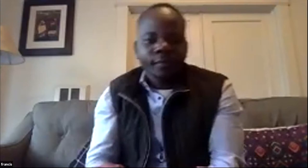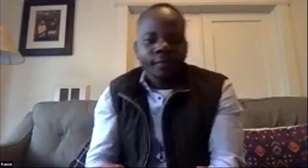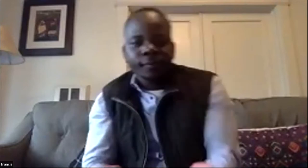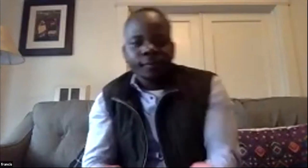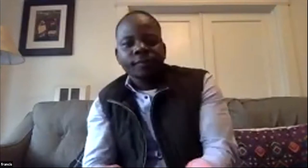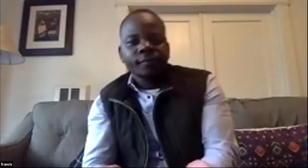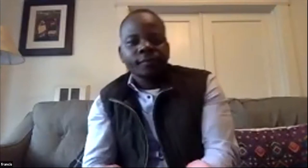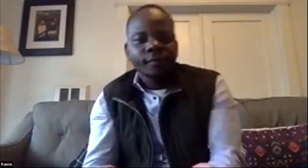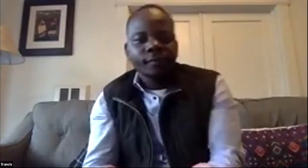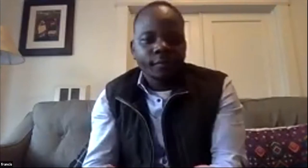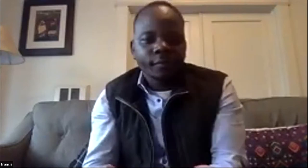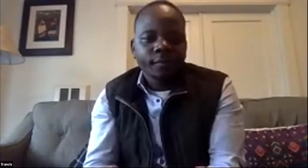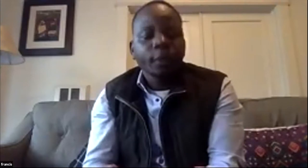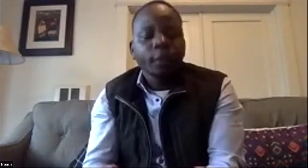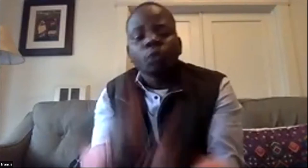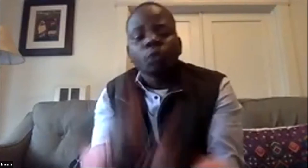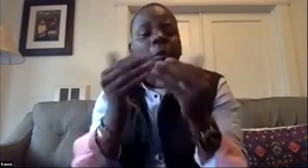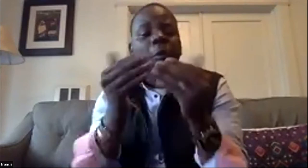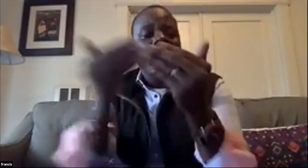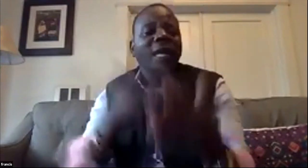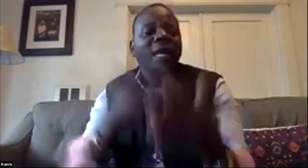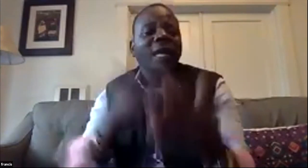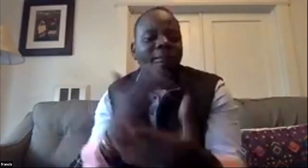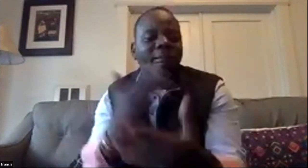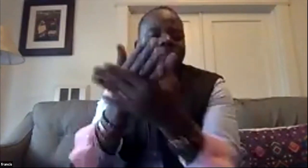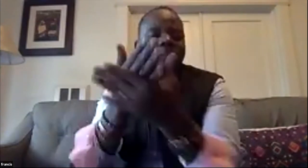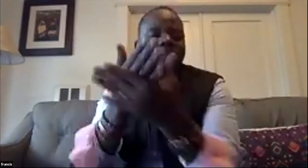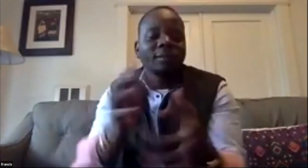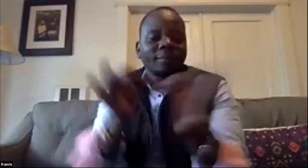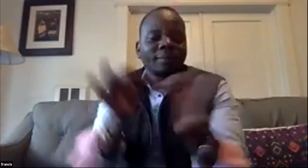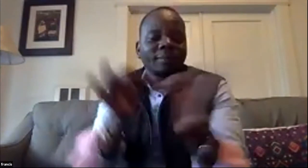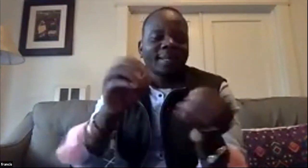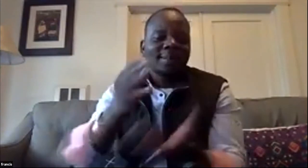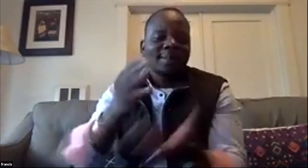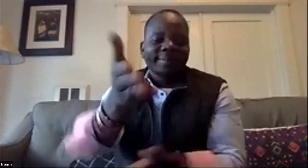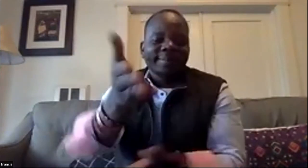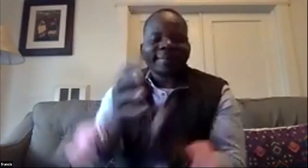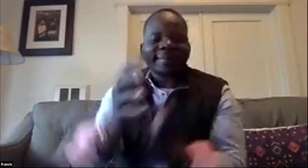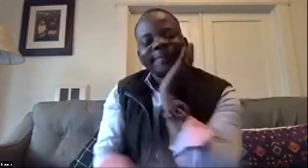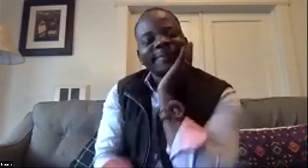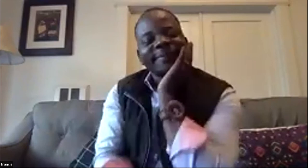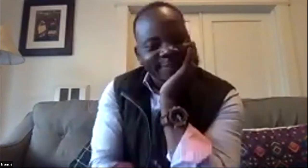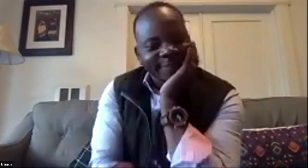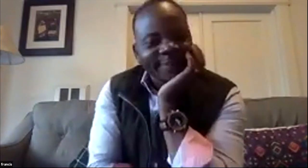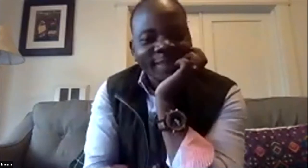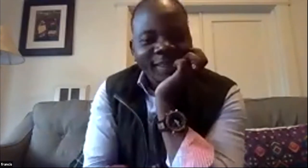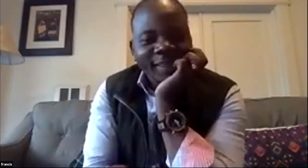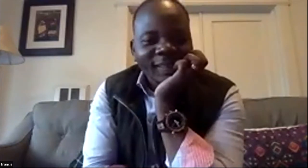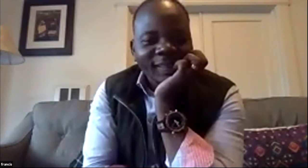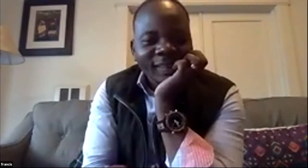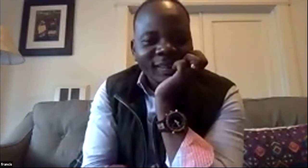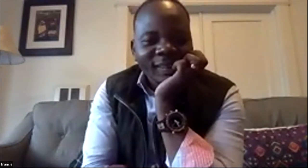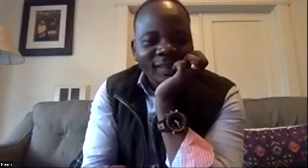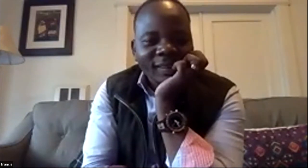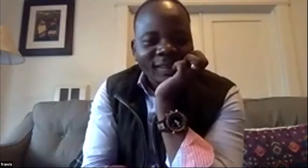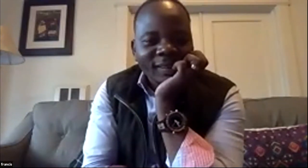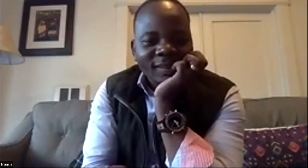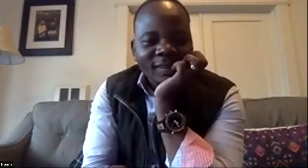successful deaf types of programs deaf education programs and so i've been educating and talking to the